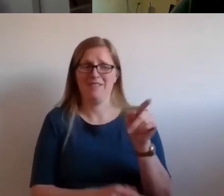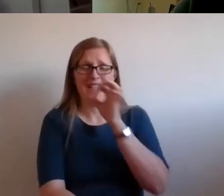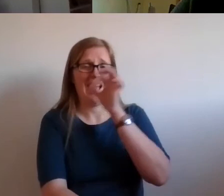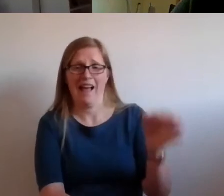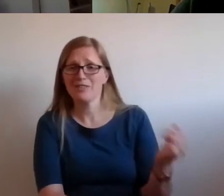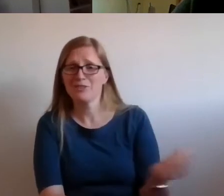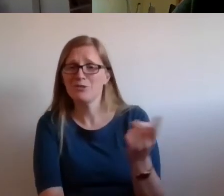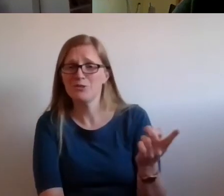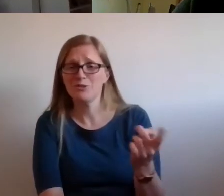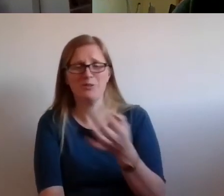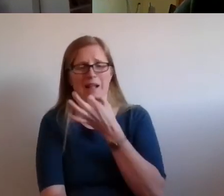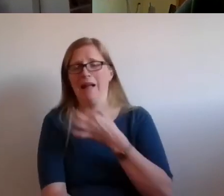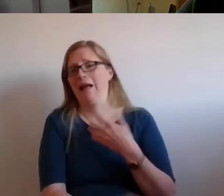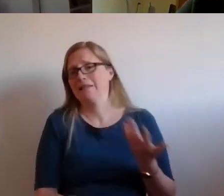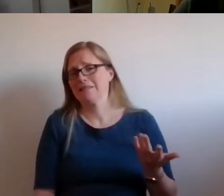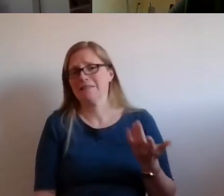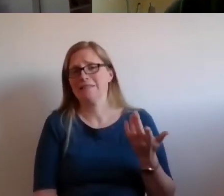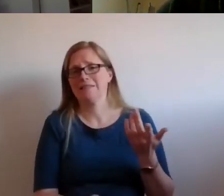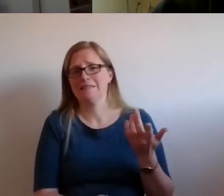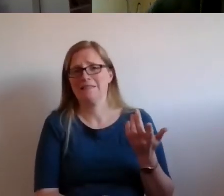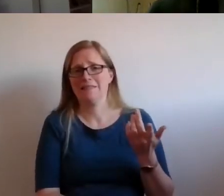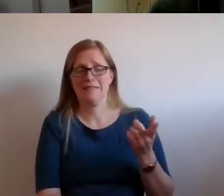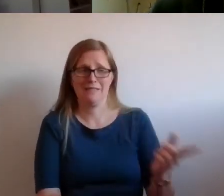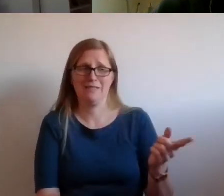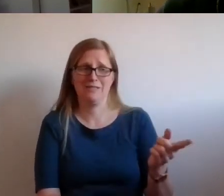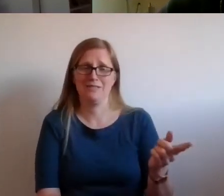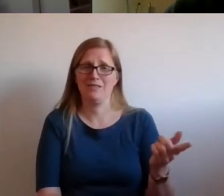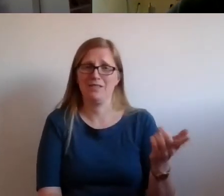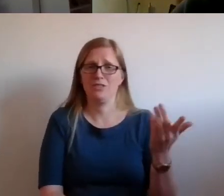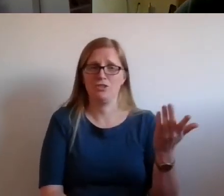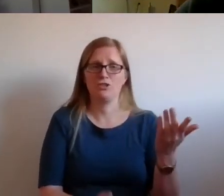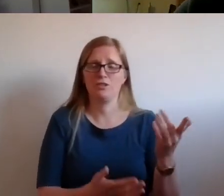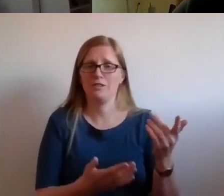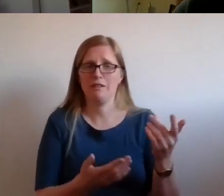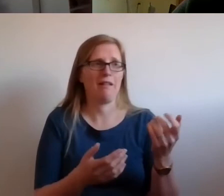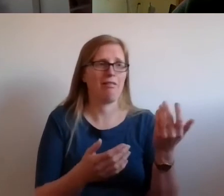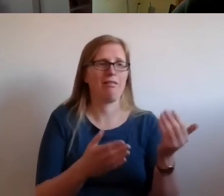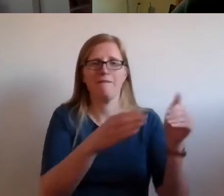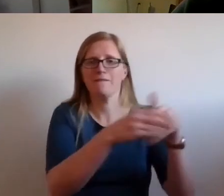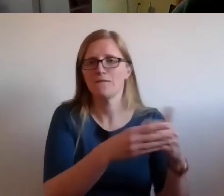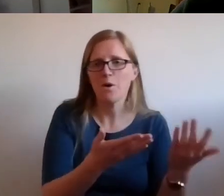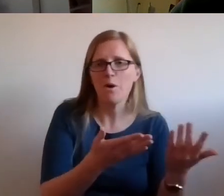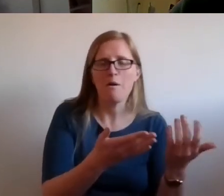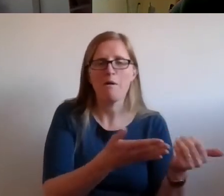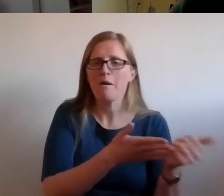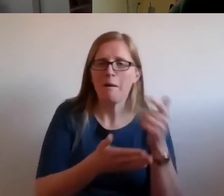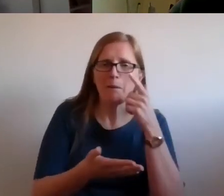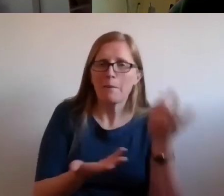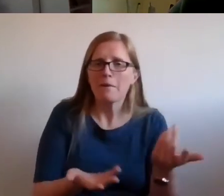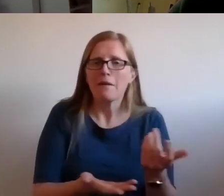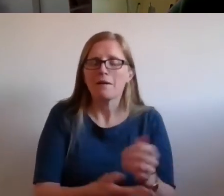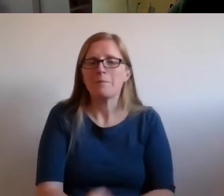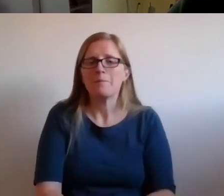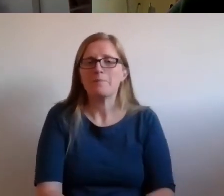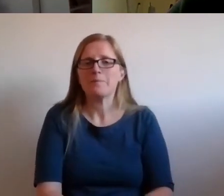not me because she's a real, real mover. And this linking that,